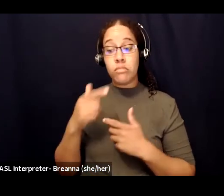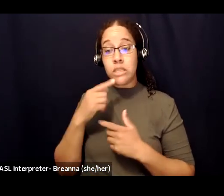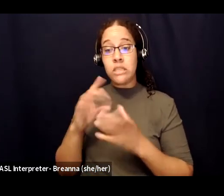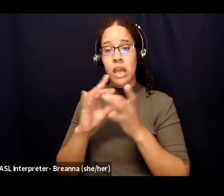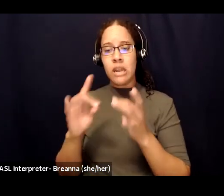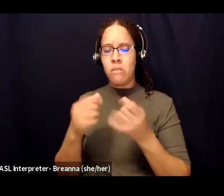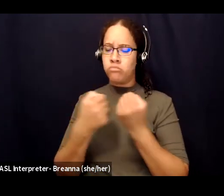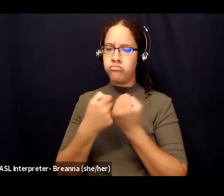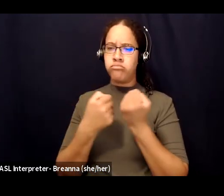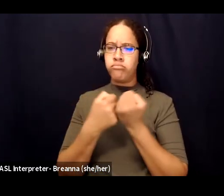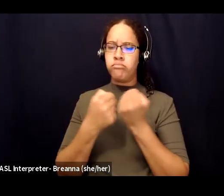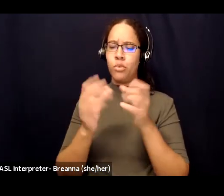and we can start to look at that together